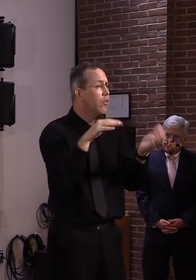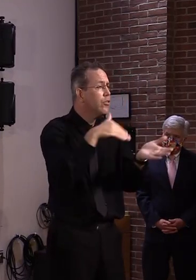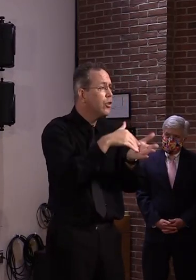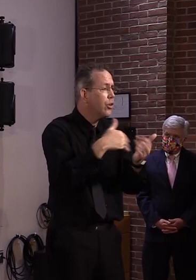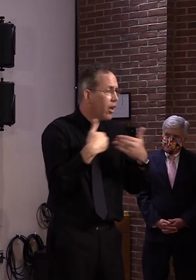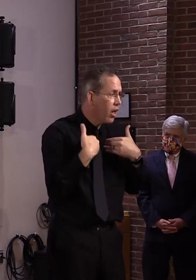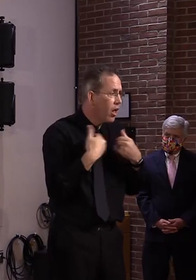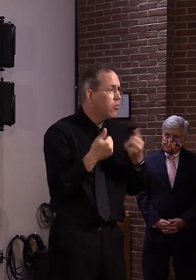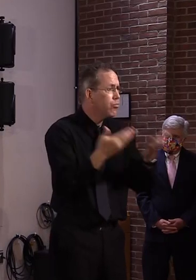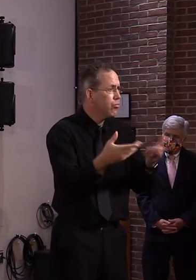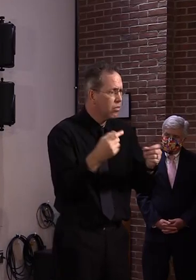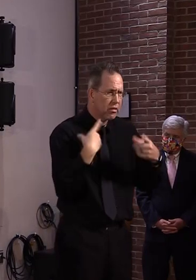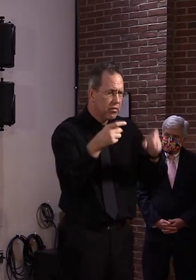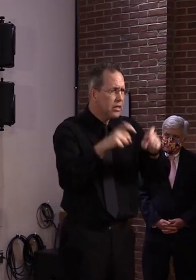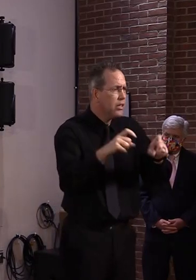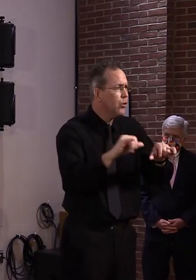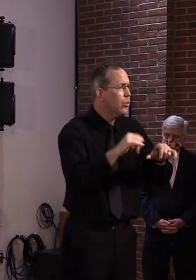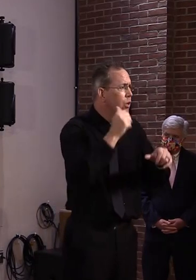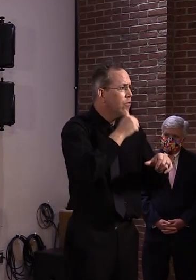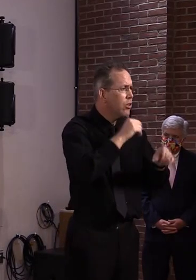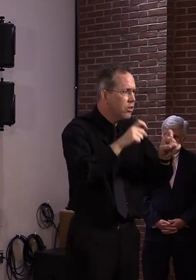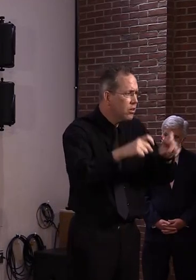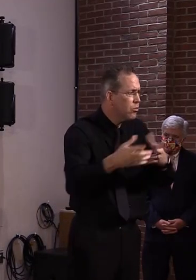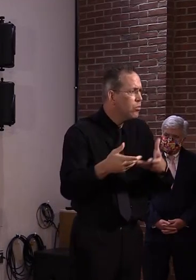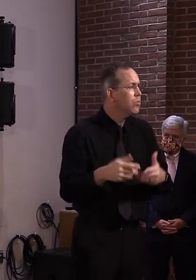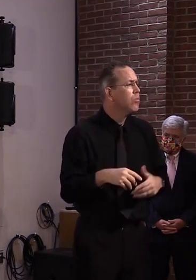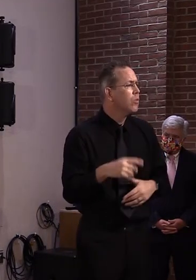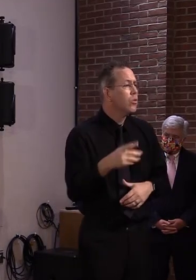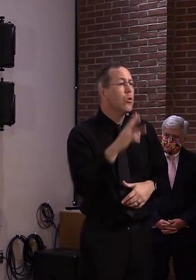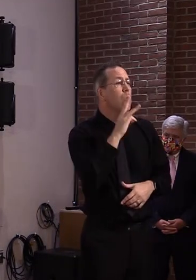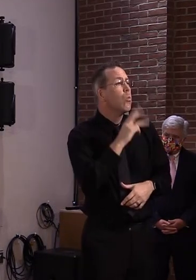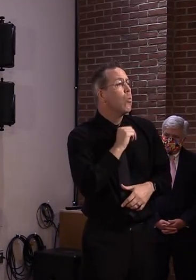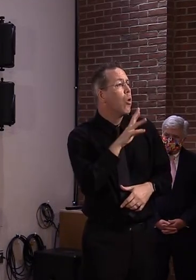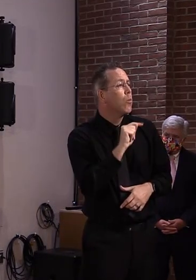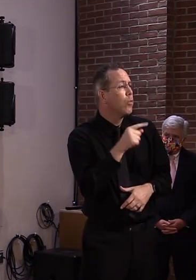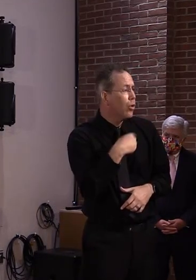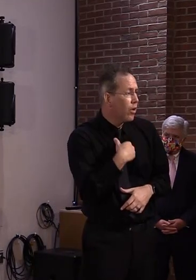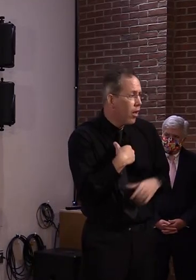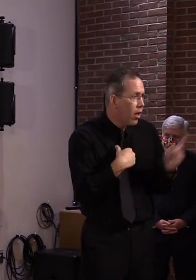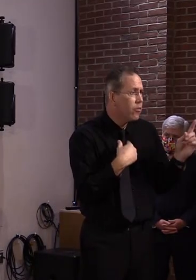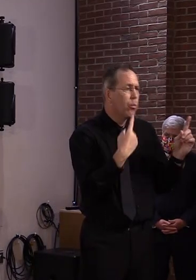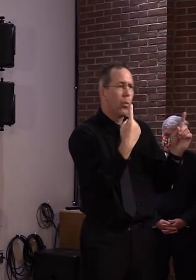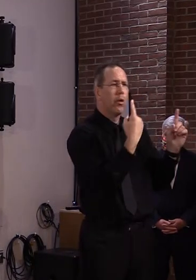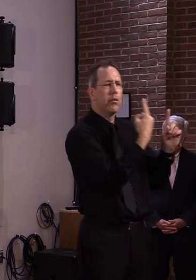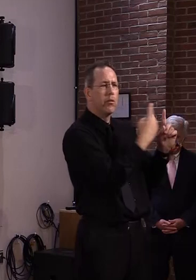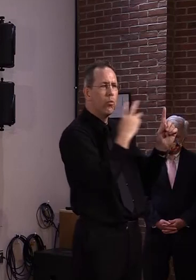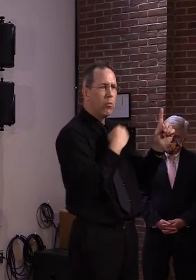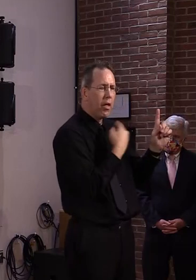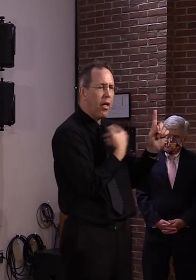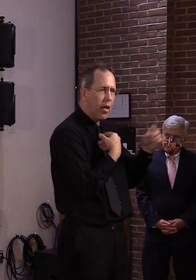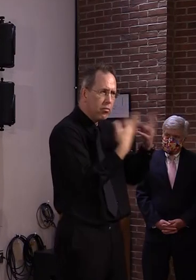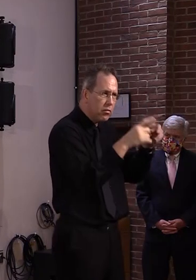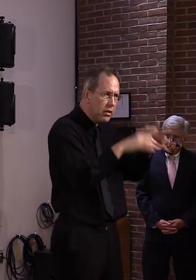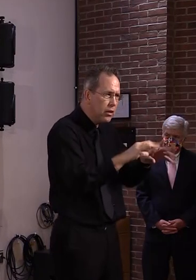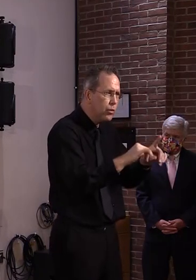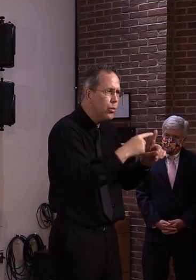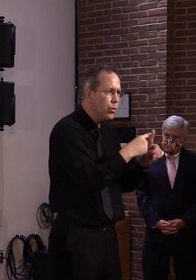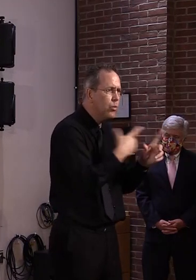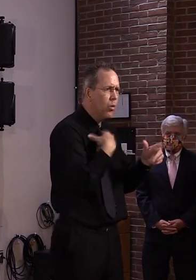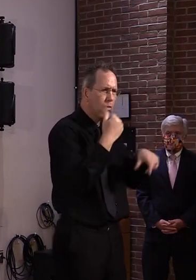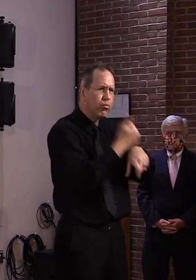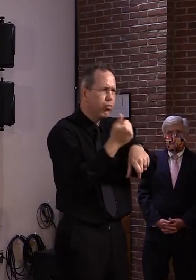Whether they want to go to Walmart and whether we can expand the number of Walmarts. We're inactive in discussions with